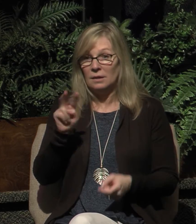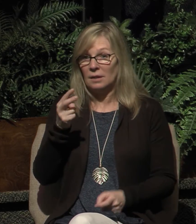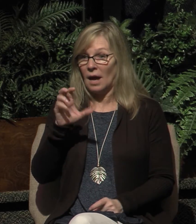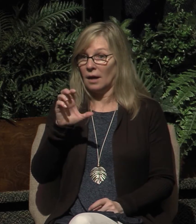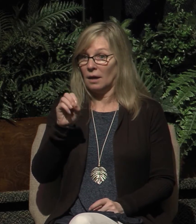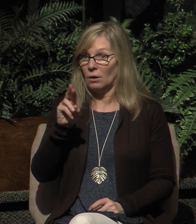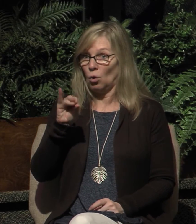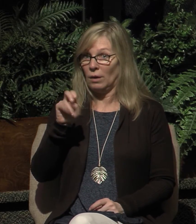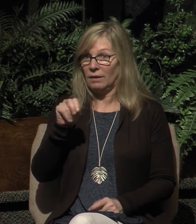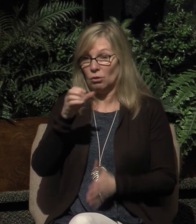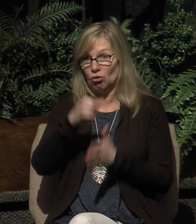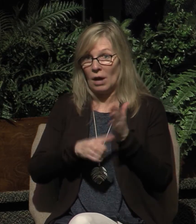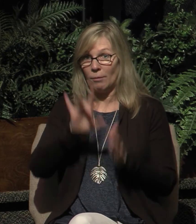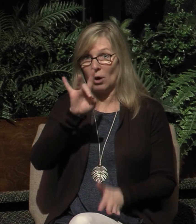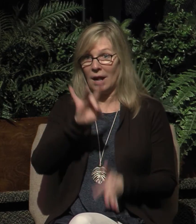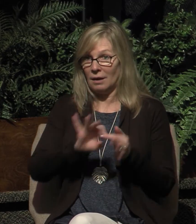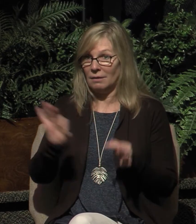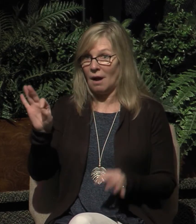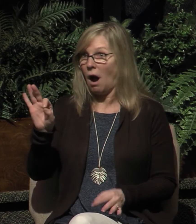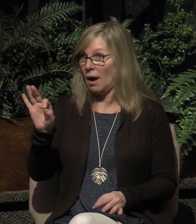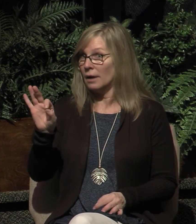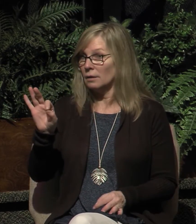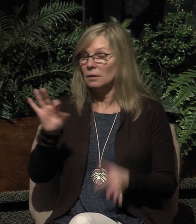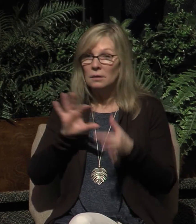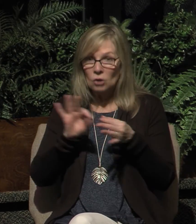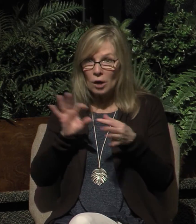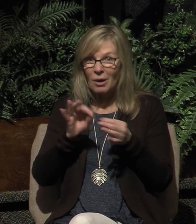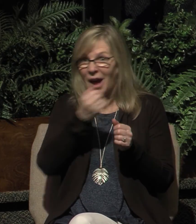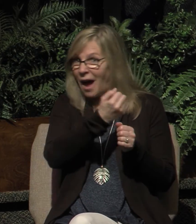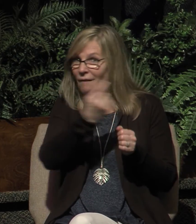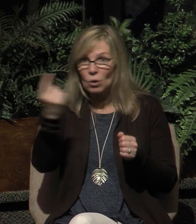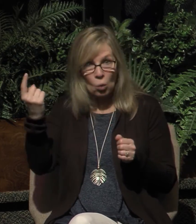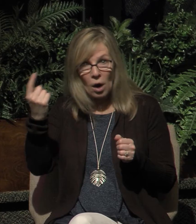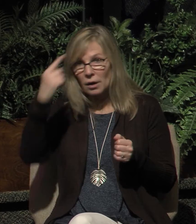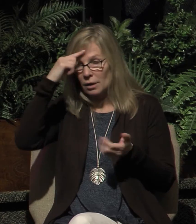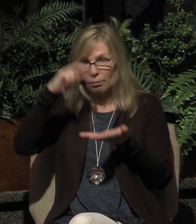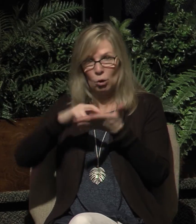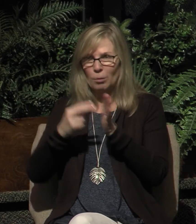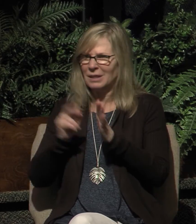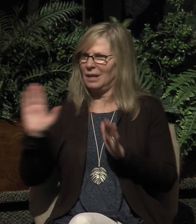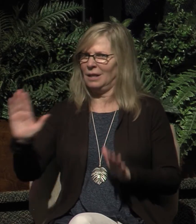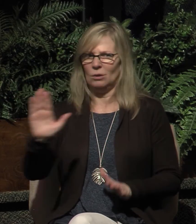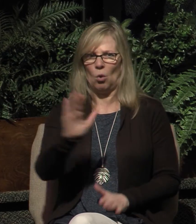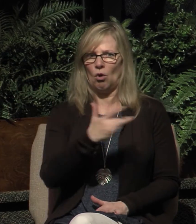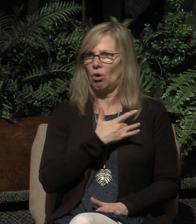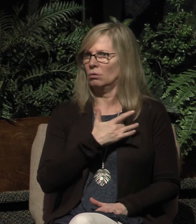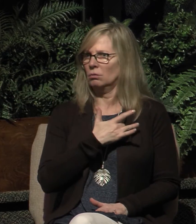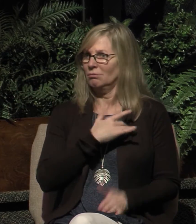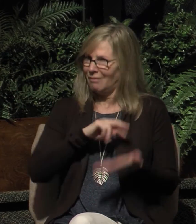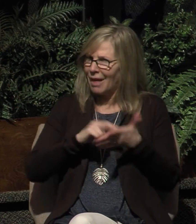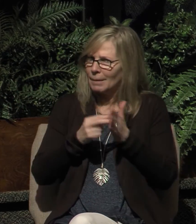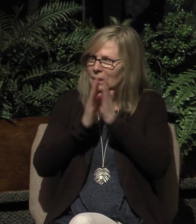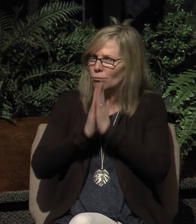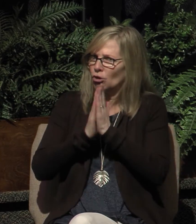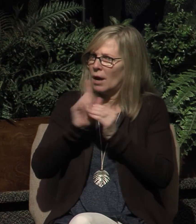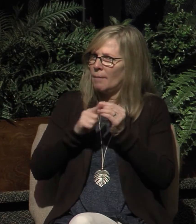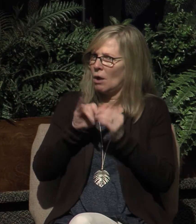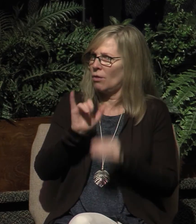chapters 8 and 9, it talks about as everyone is purposed in his heart. You pray about it. You're guided by